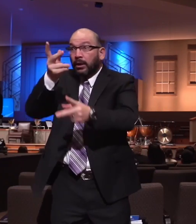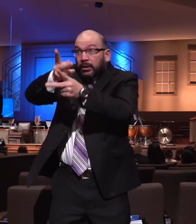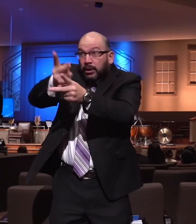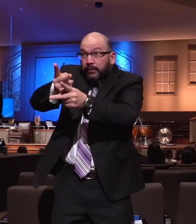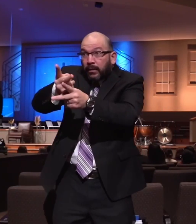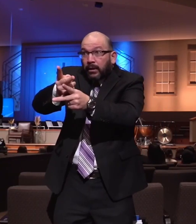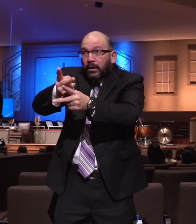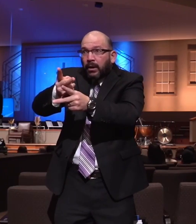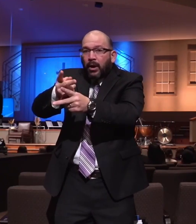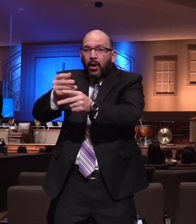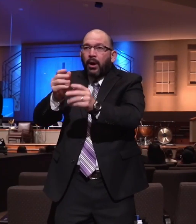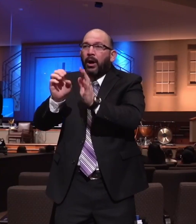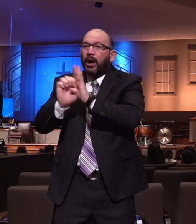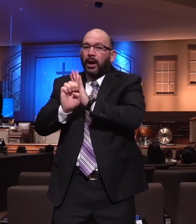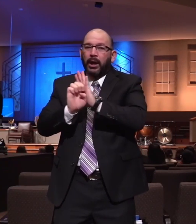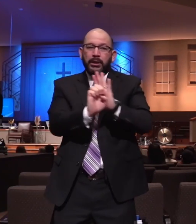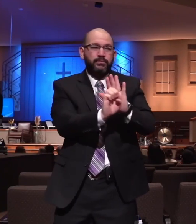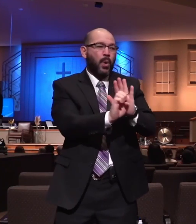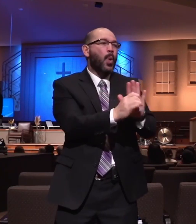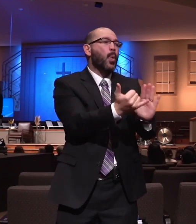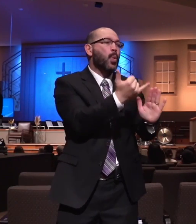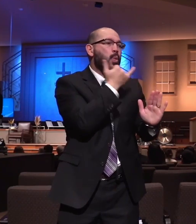set the wrong priority in your family.